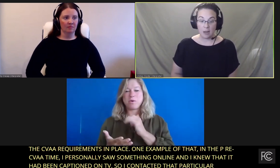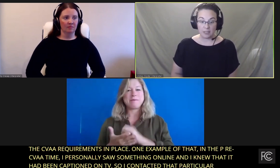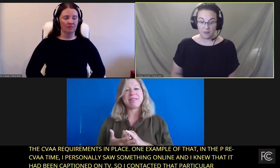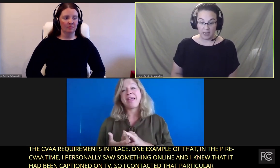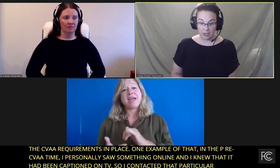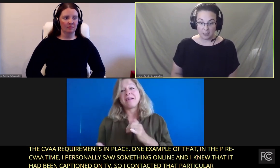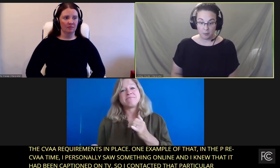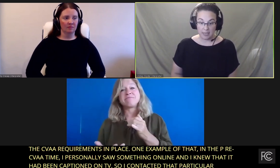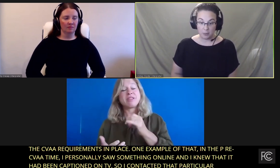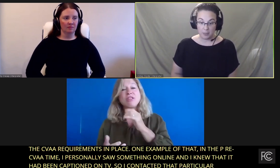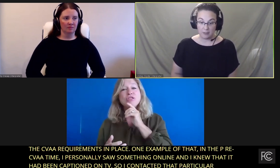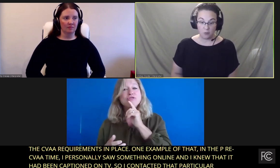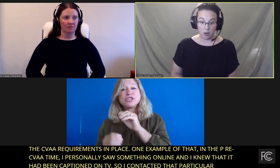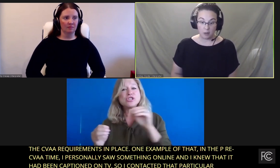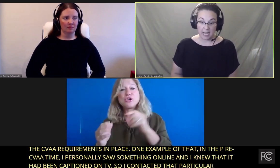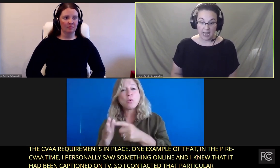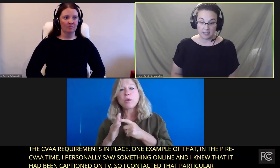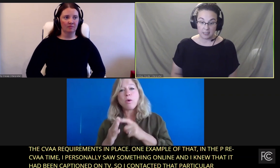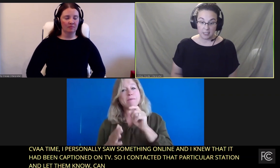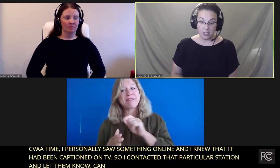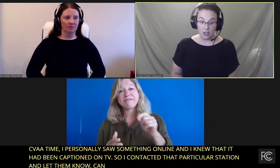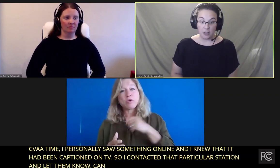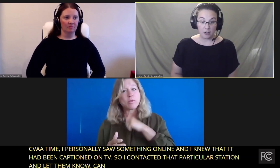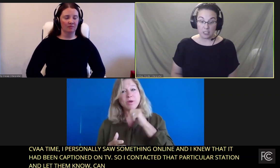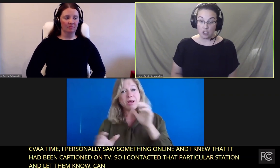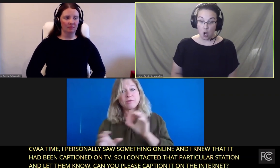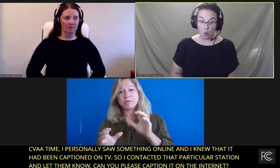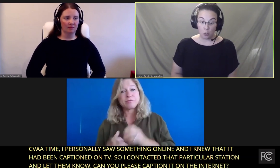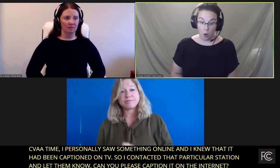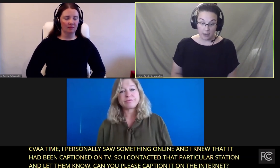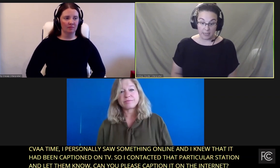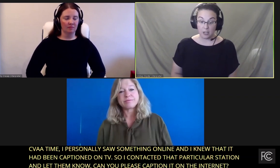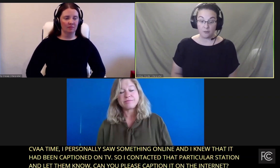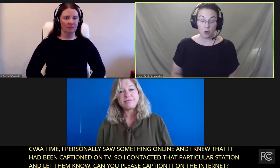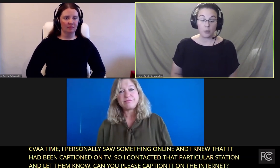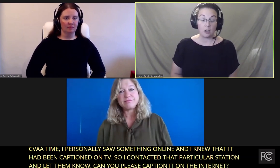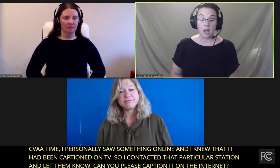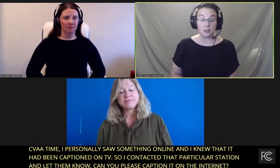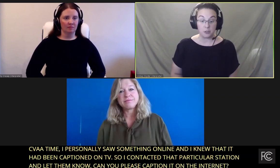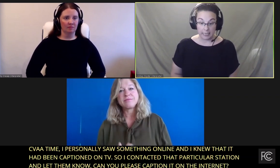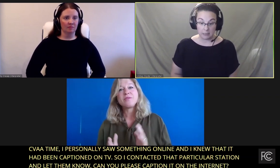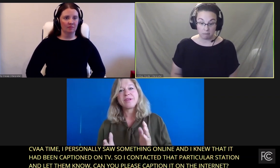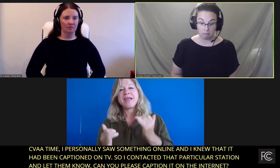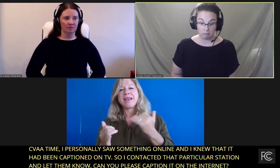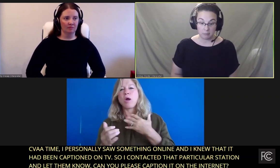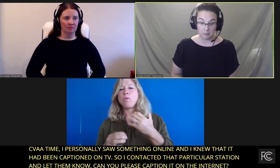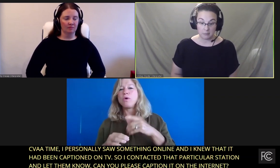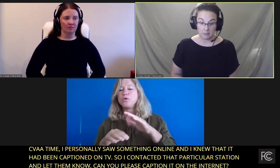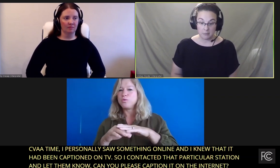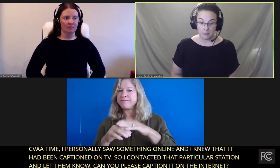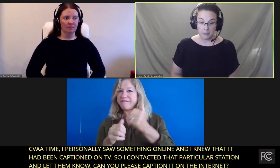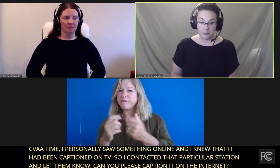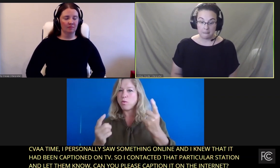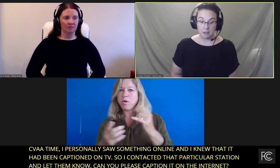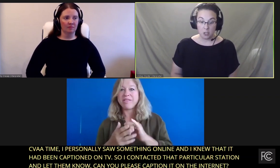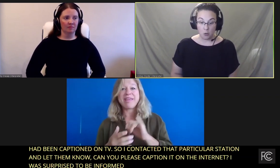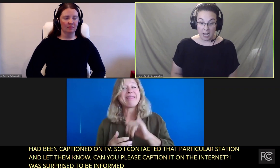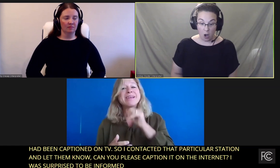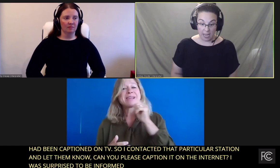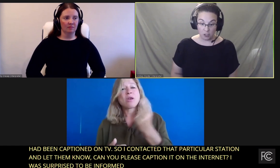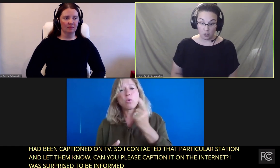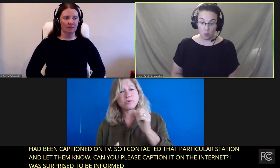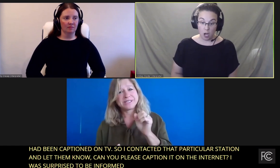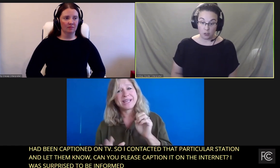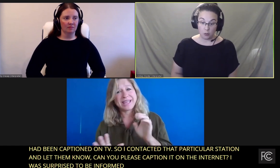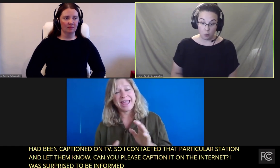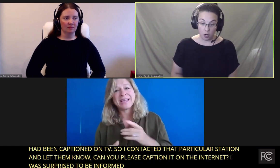And I was very surprised to be informed that there is no requirement. Therefore, we are not doing it. So